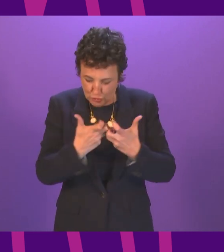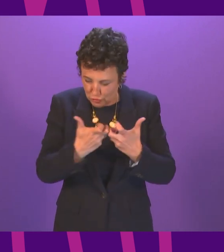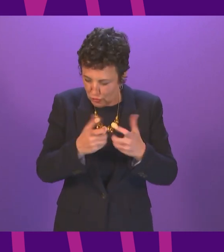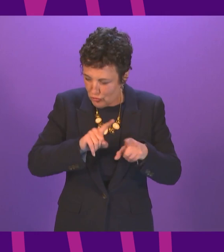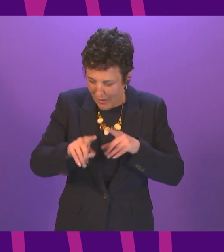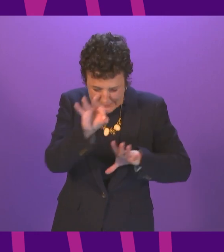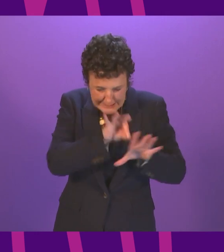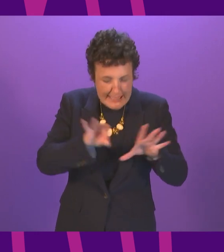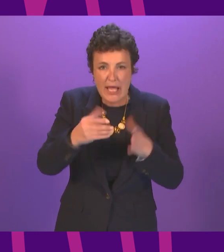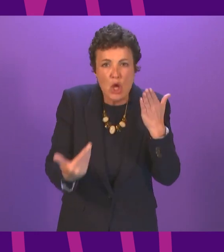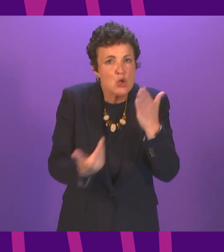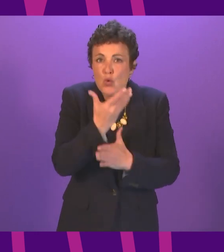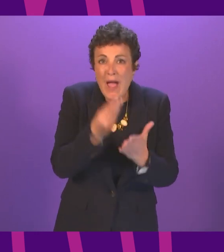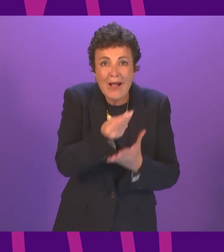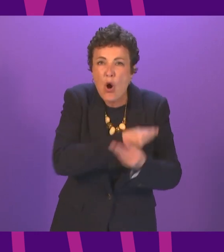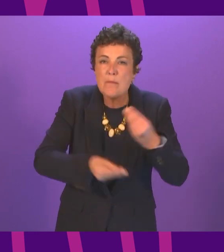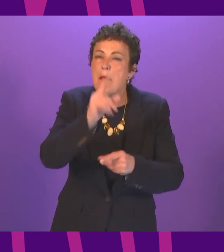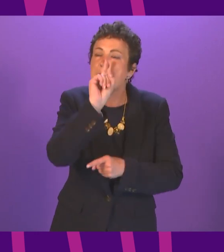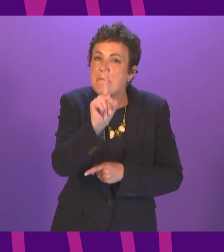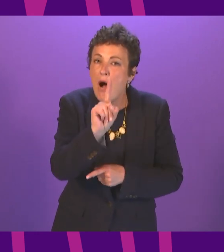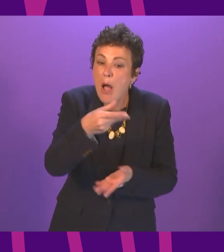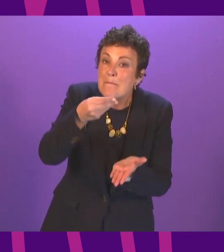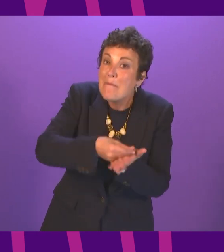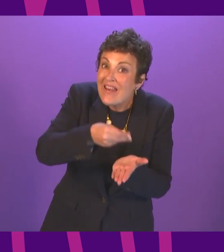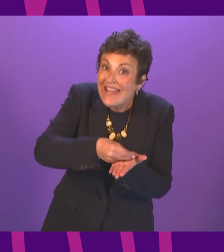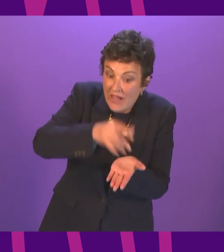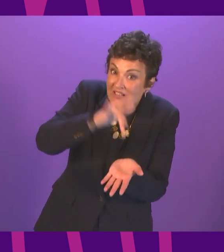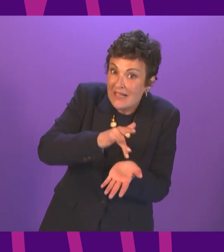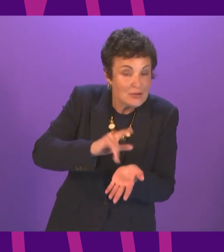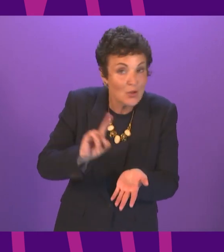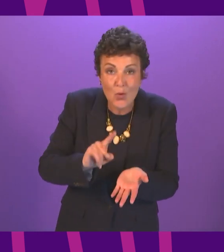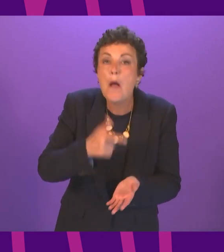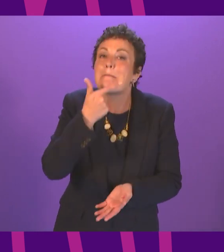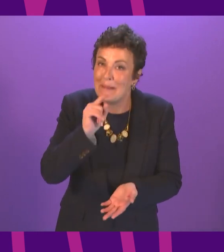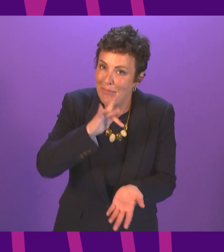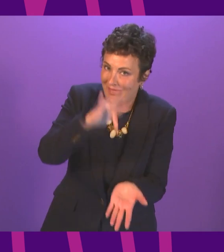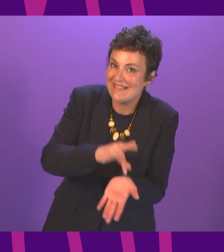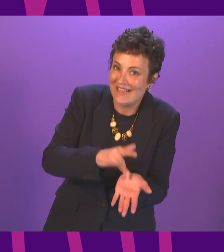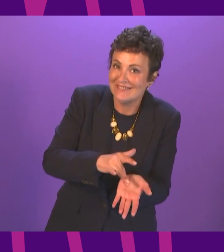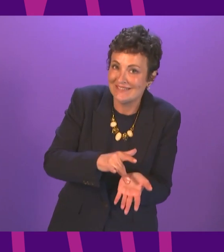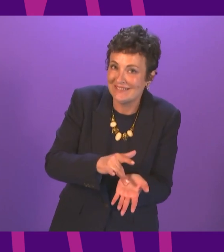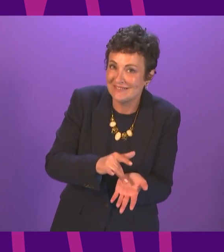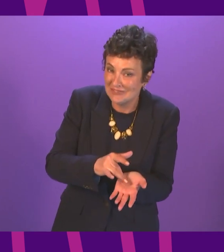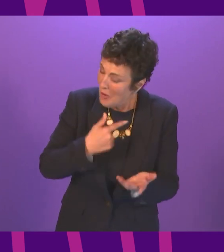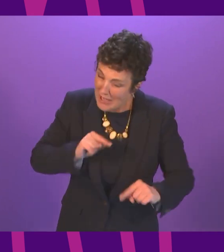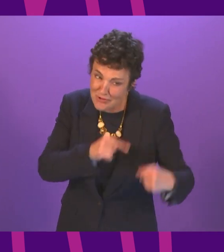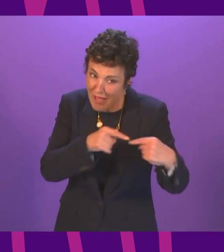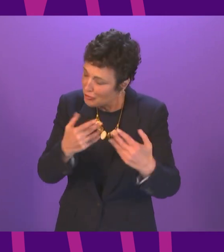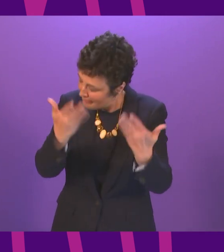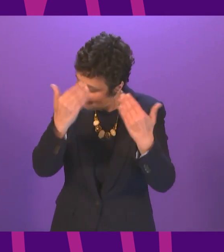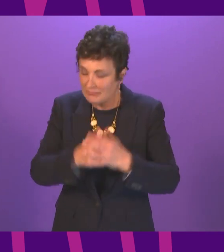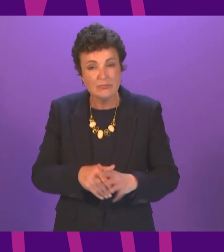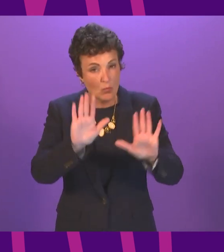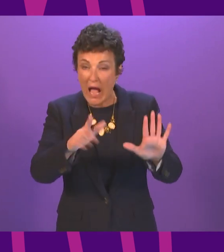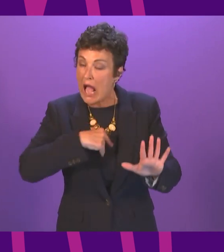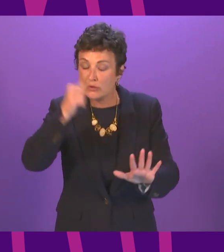if people mattered we need to take on the big issues here we need to think about restructuring our economy we've got lots